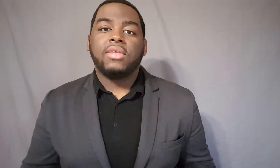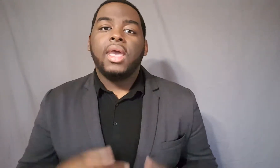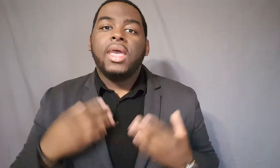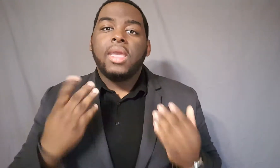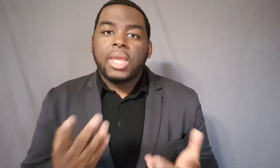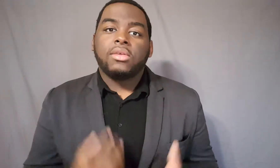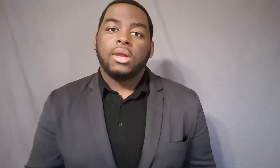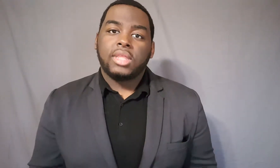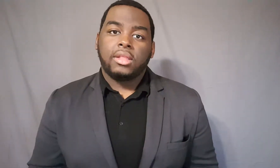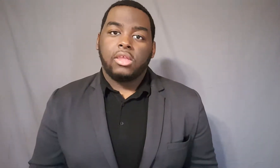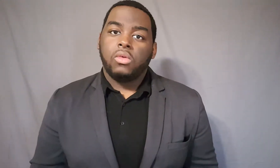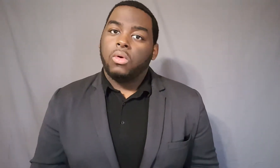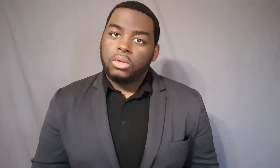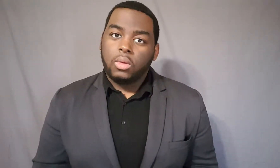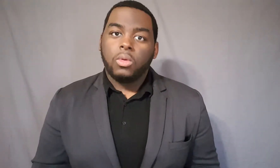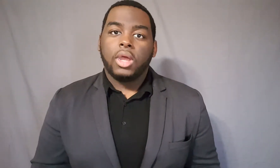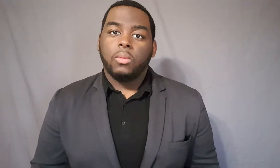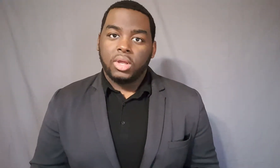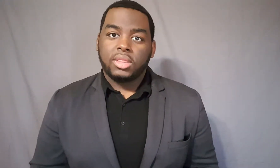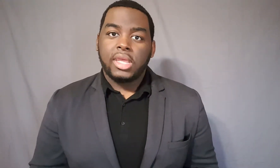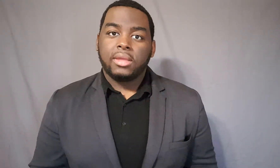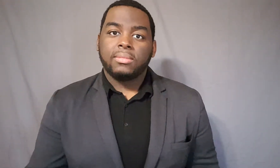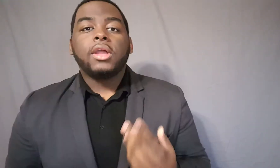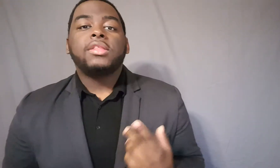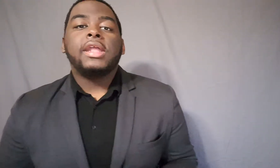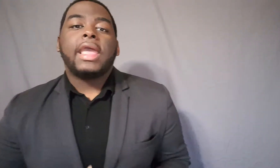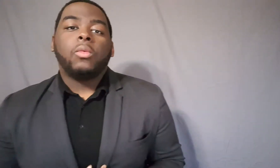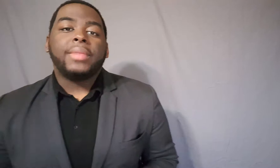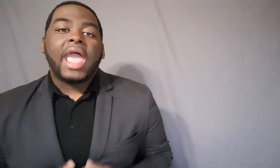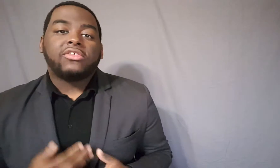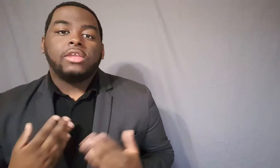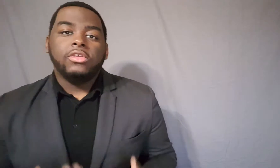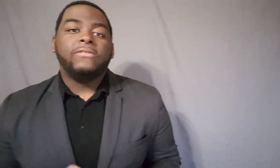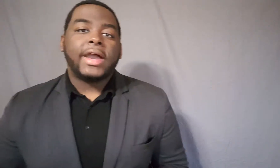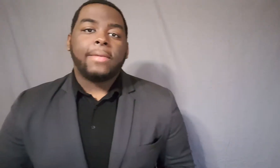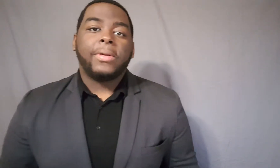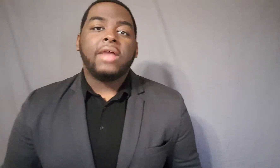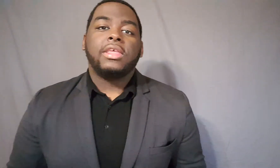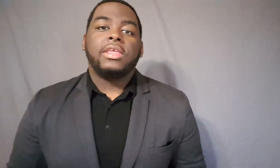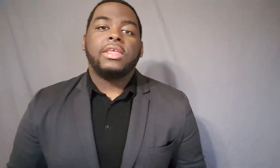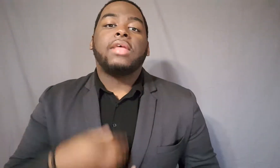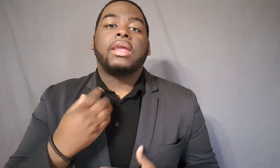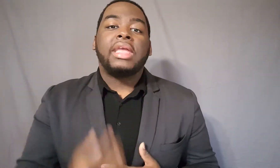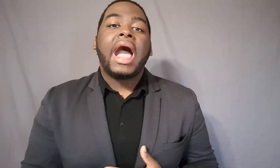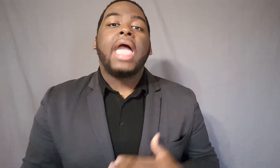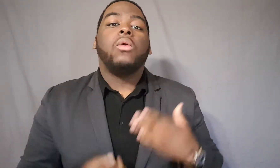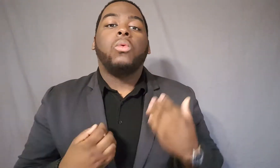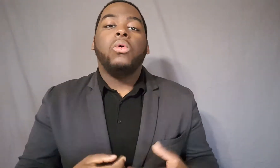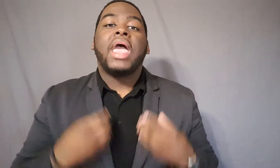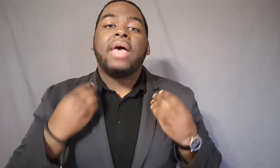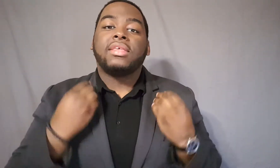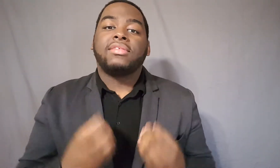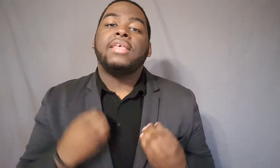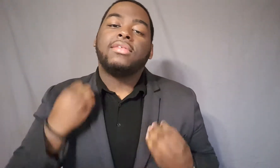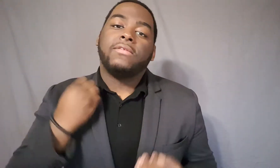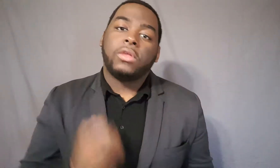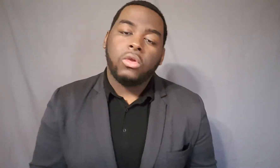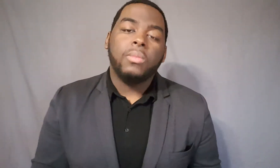it makes her think that you only want one thing. The third thing that women actually do find in presses is a guy who has a sense of humor.